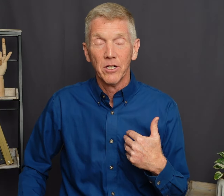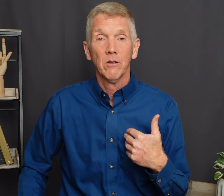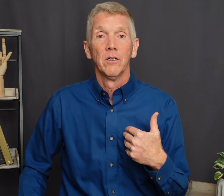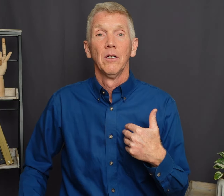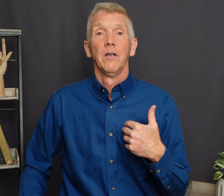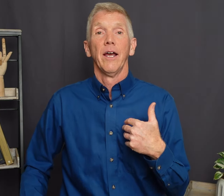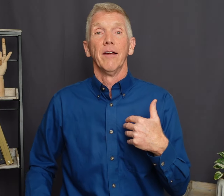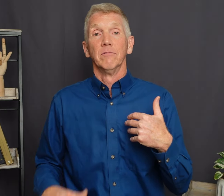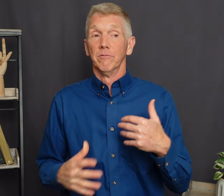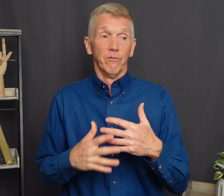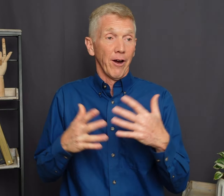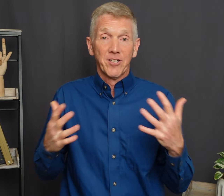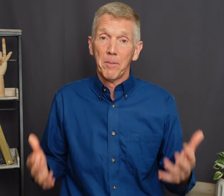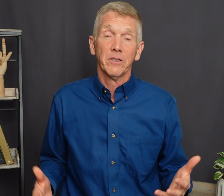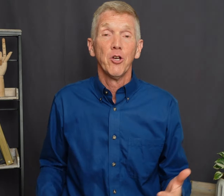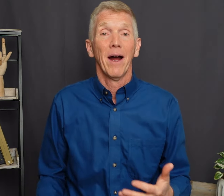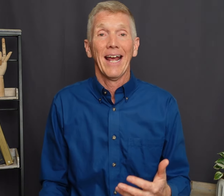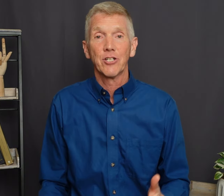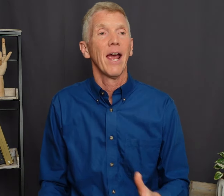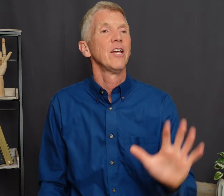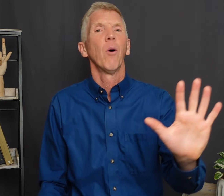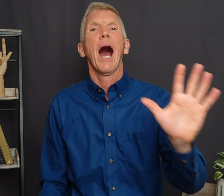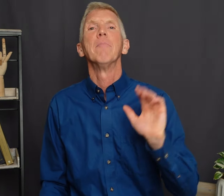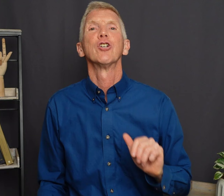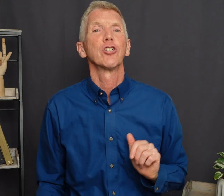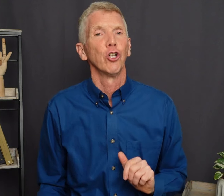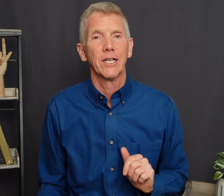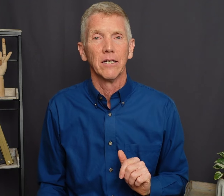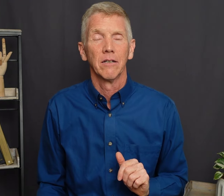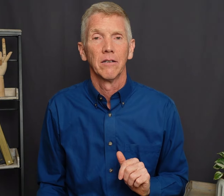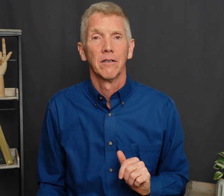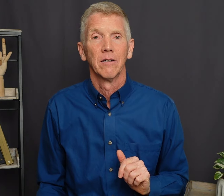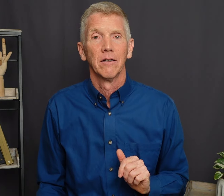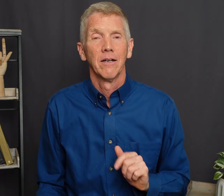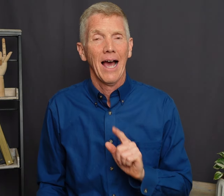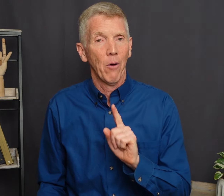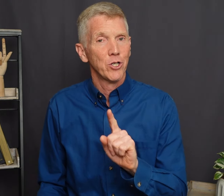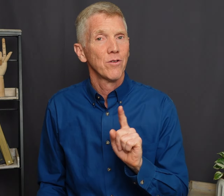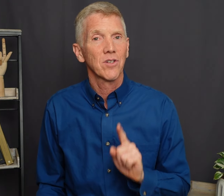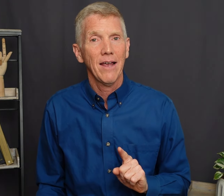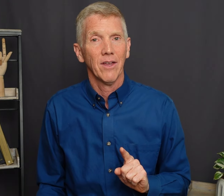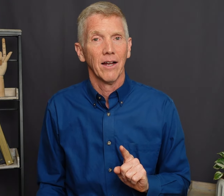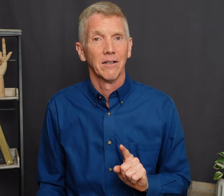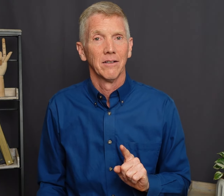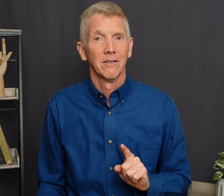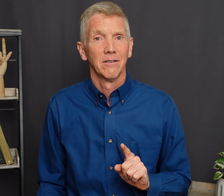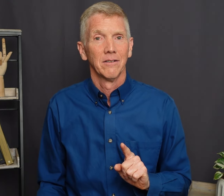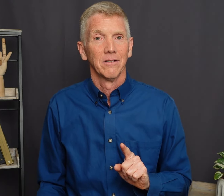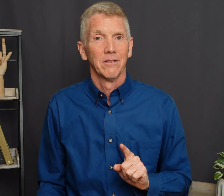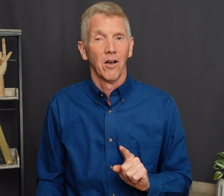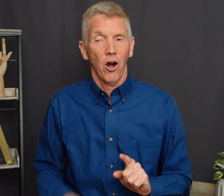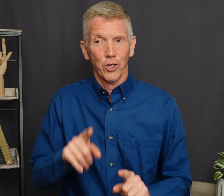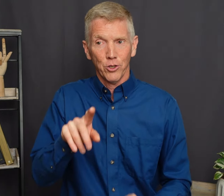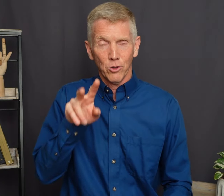you And very typically You might answer Hey you know what I'm just looking How would you have signed that? Are you